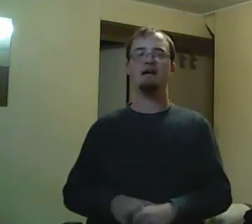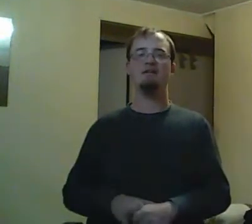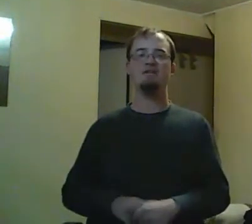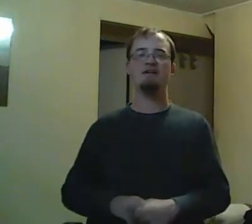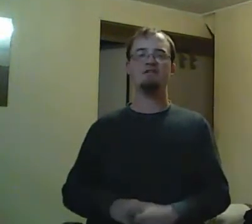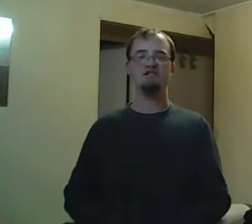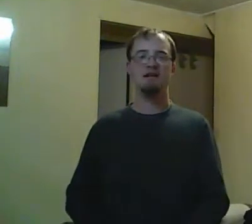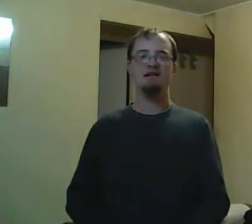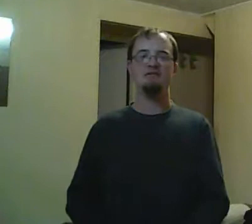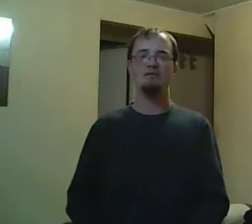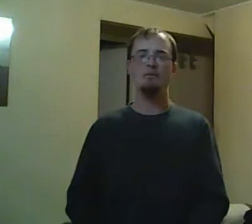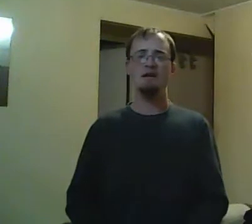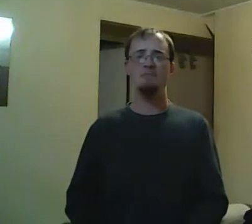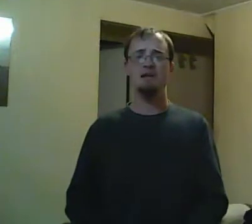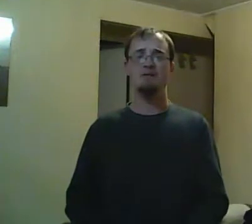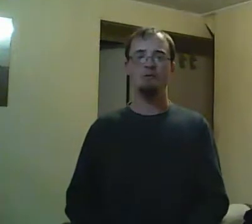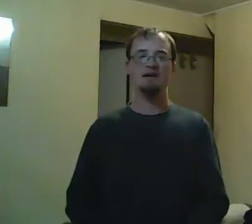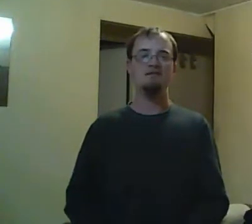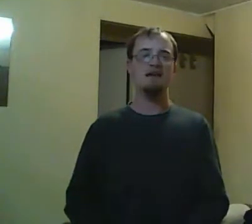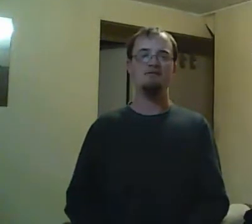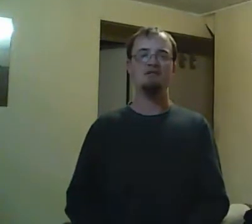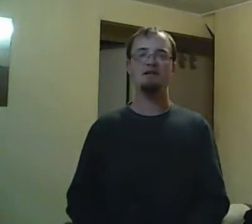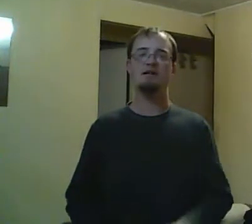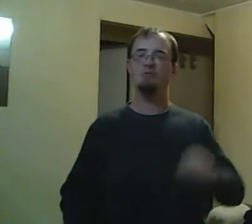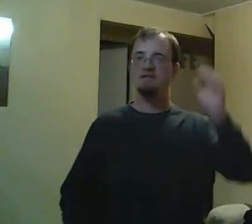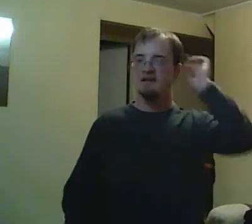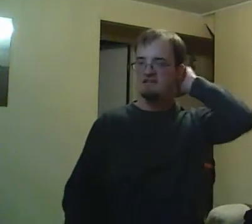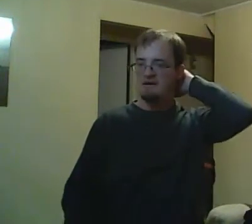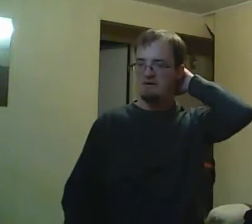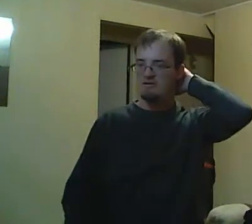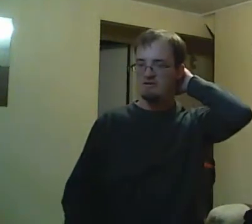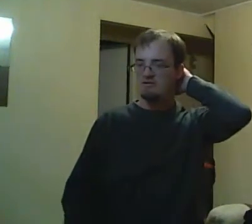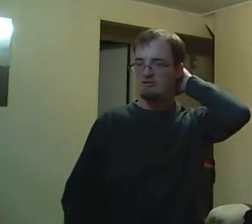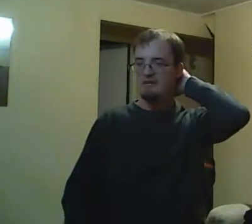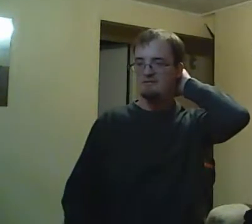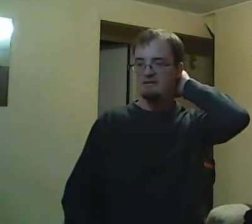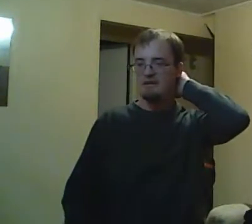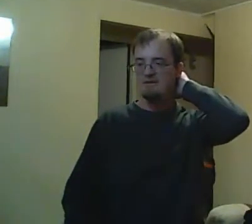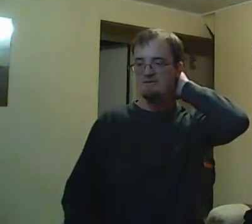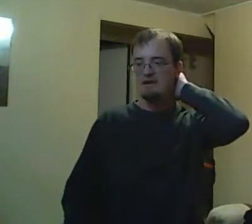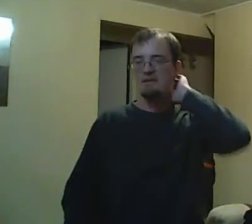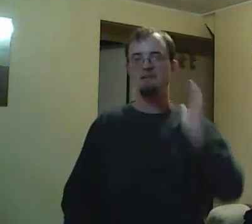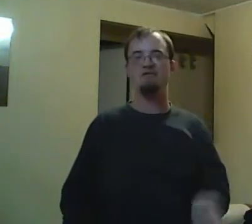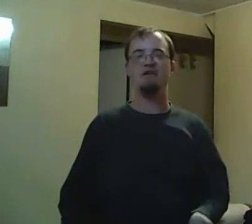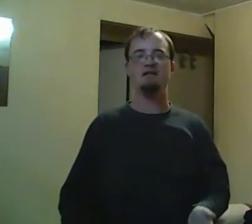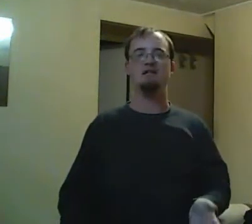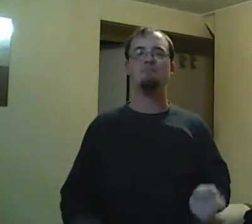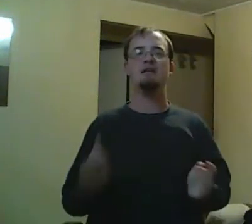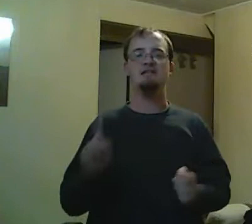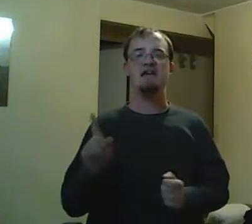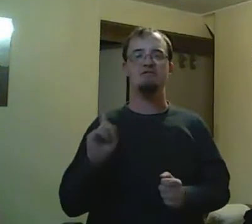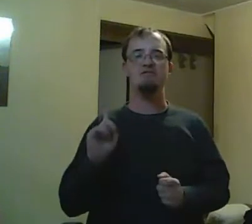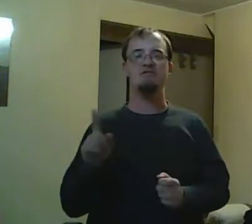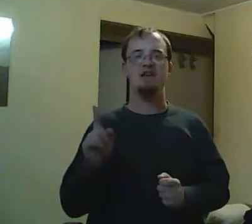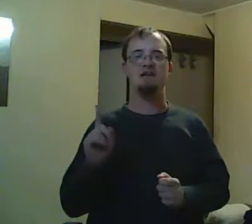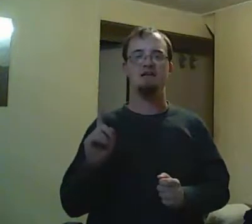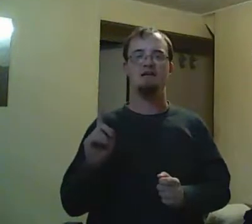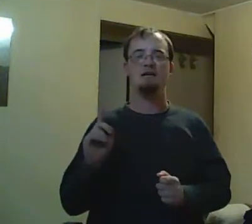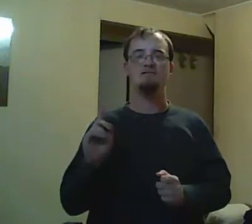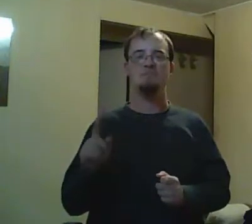But, no. Emma tries to talk to Rick about why he came back to Degrassi. Rick says, I'm only back at Degrassi because I want people to know